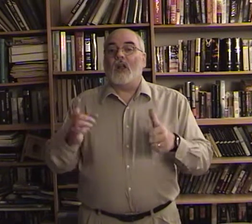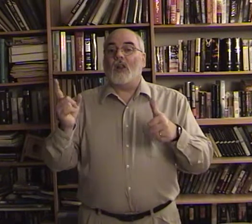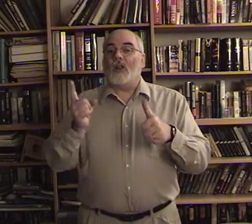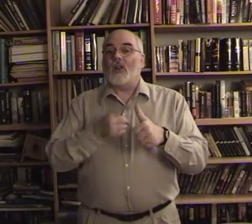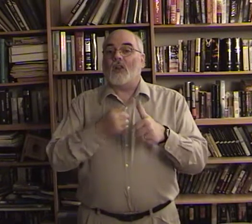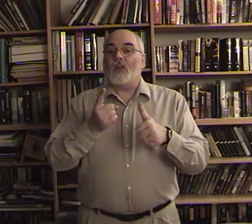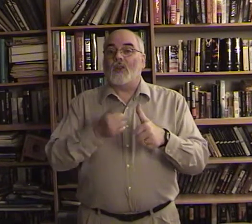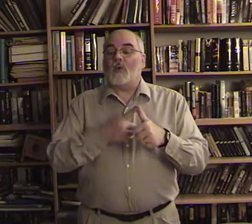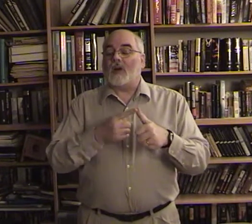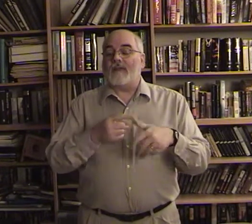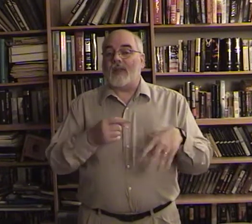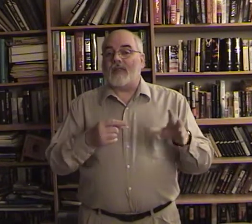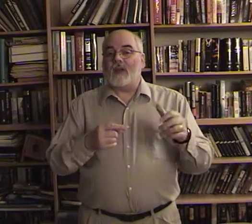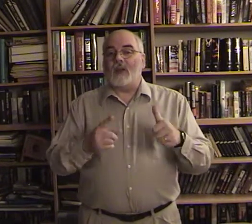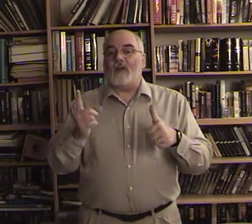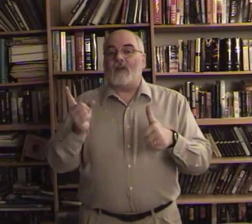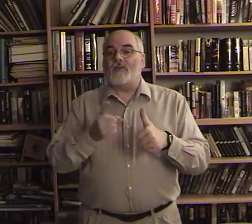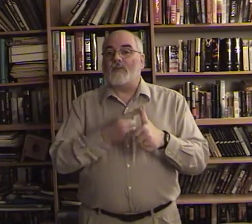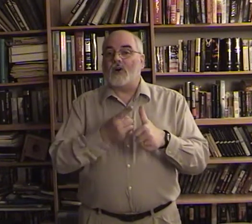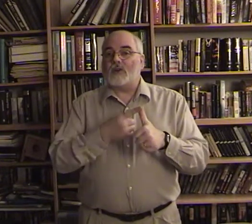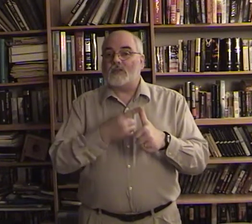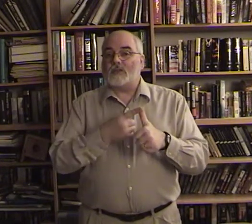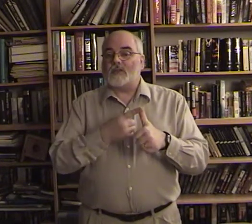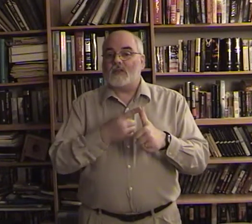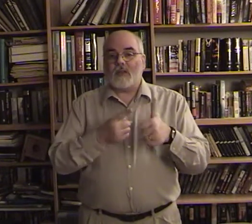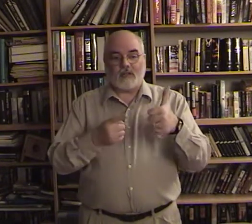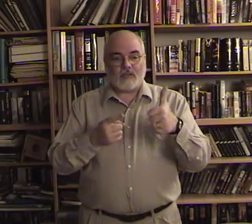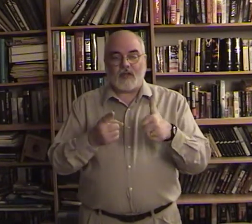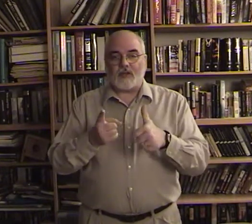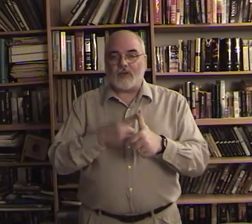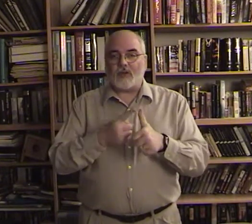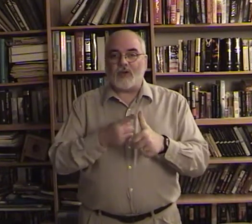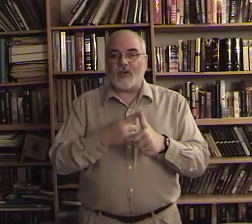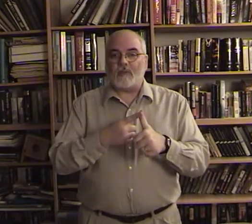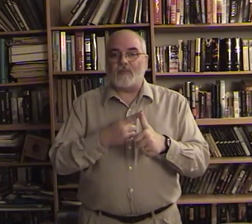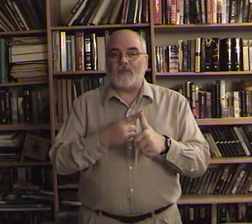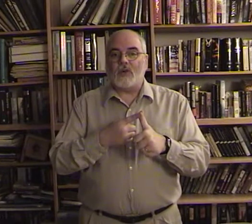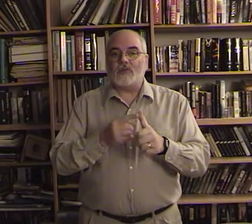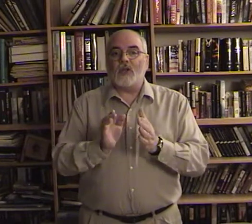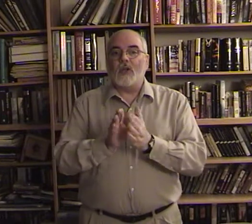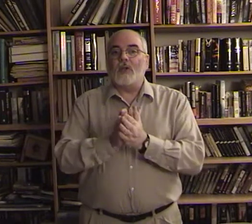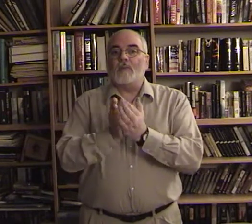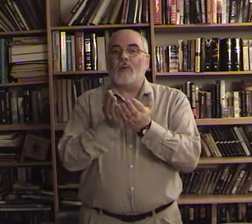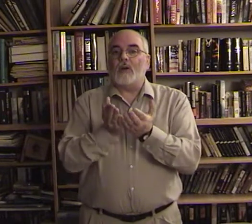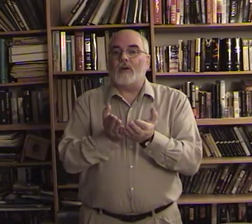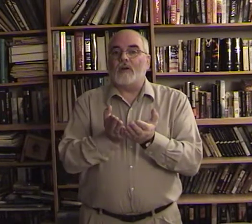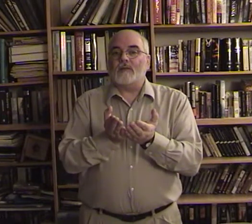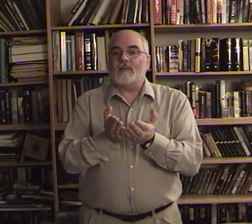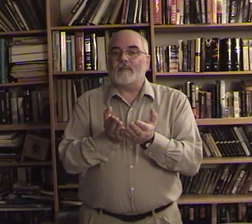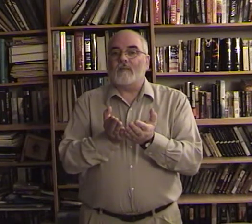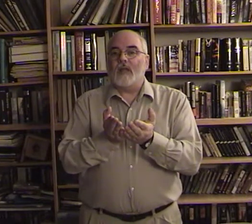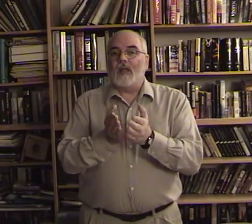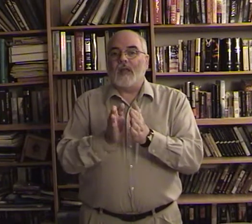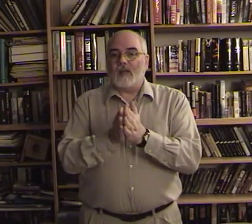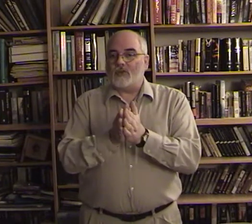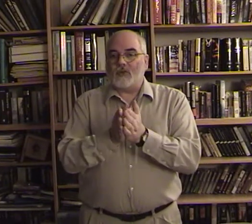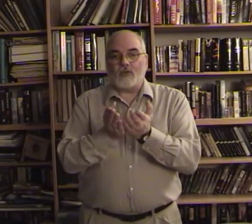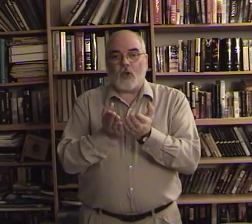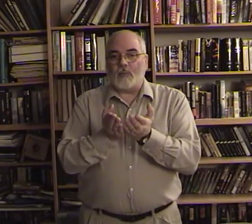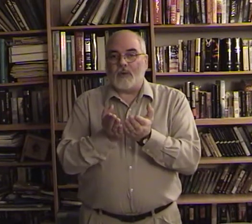okay we're going to leave out the first it's kind of touching your thumb first book and julius opening